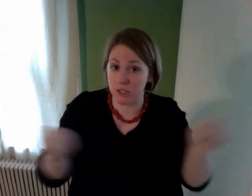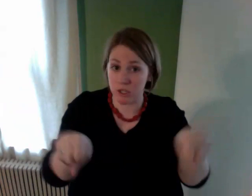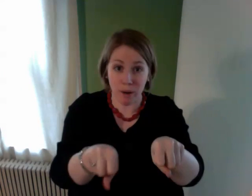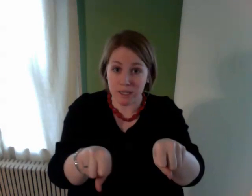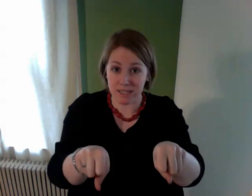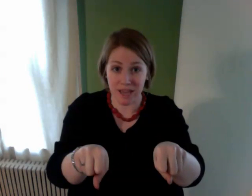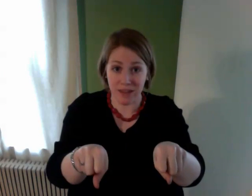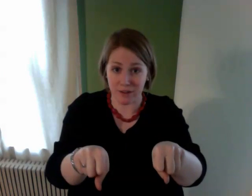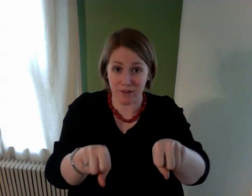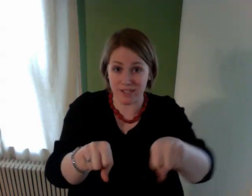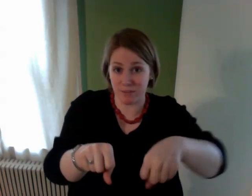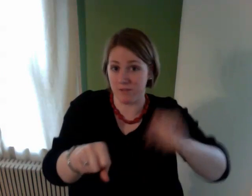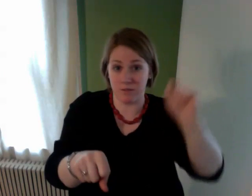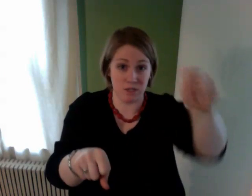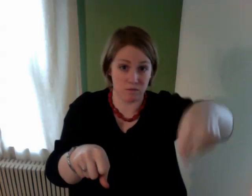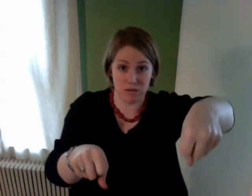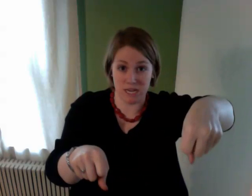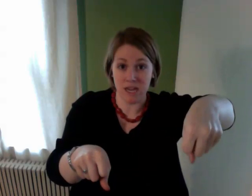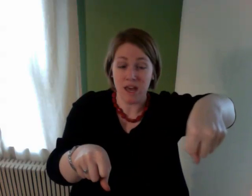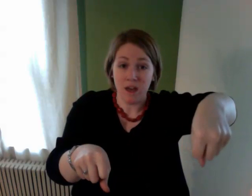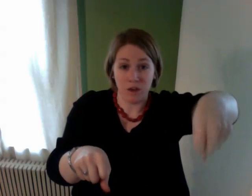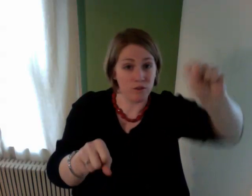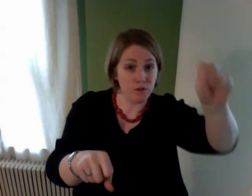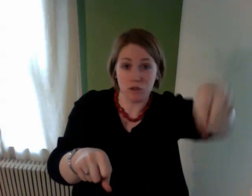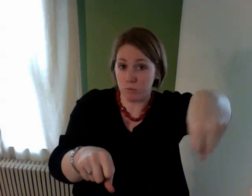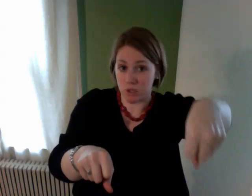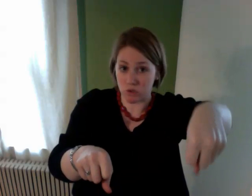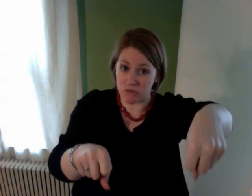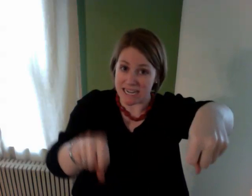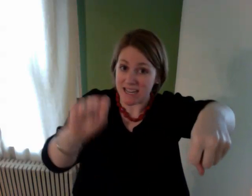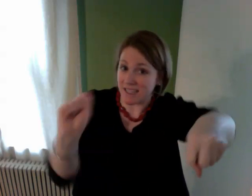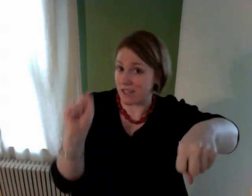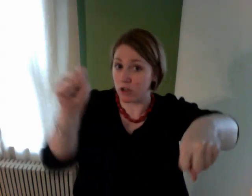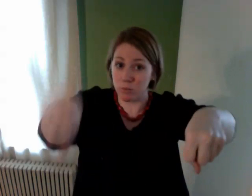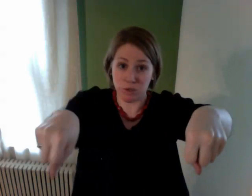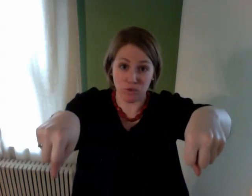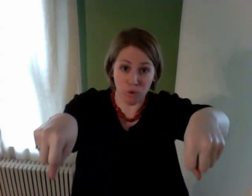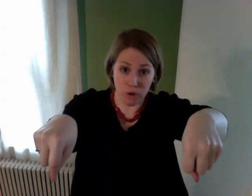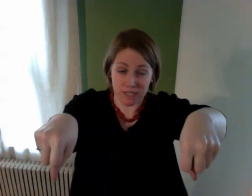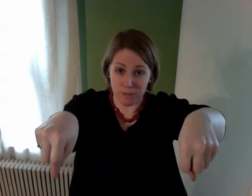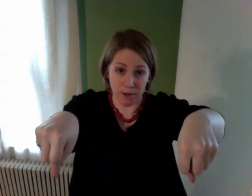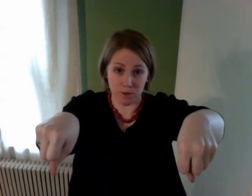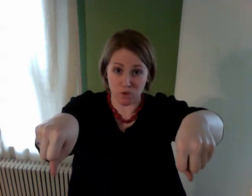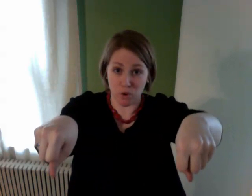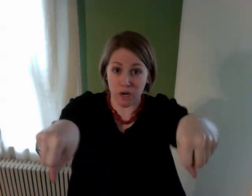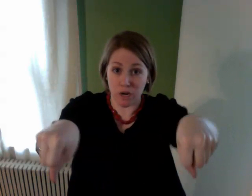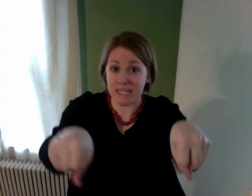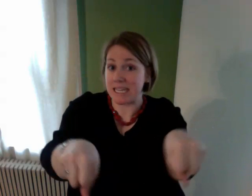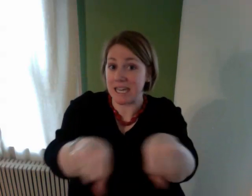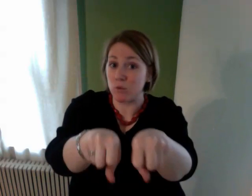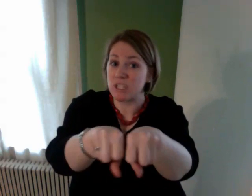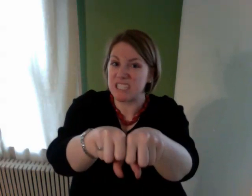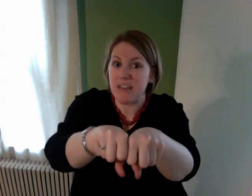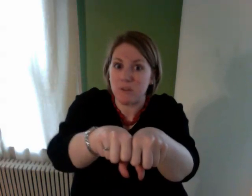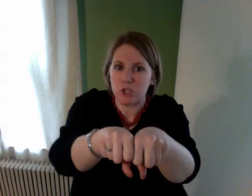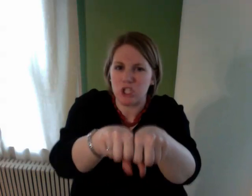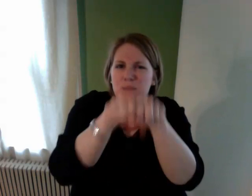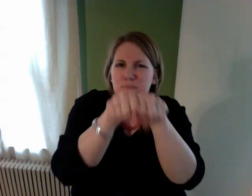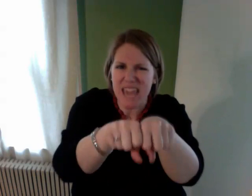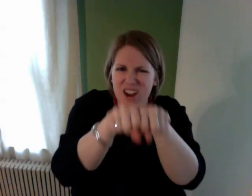two parts together for example if it was three you know the first group was three second group was four second part was four it's going to equal seven which is a bigger